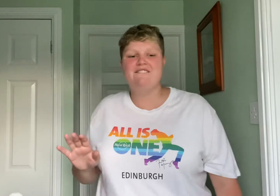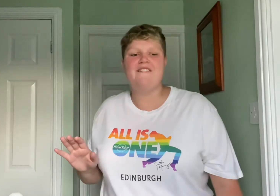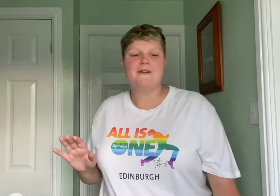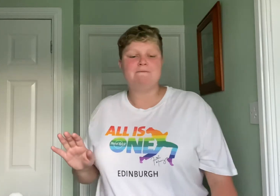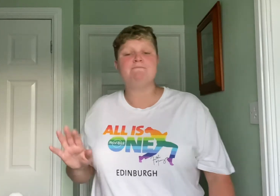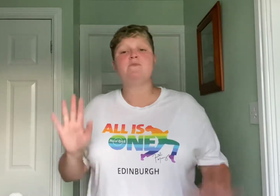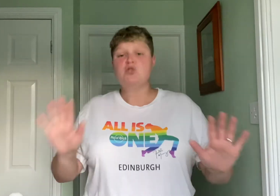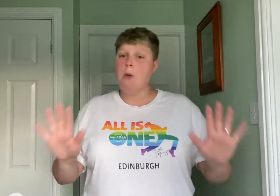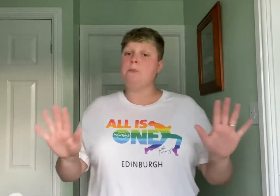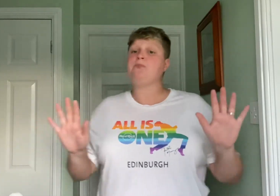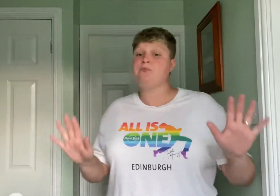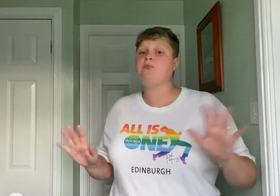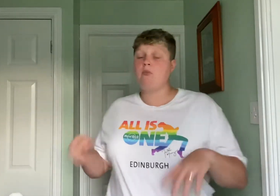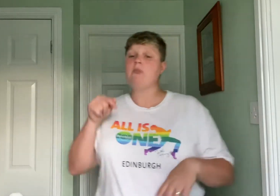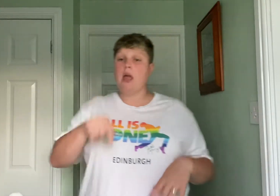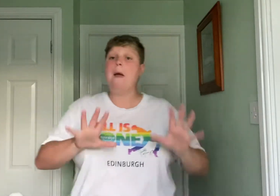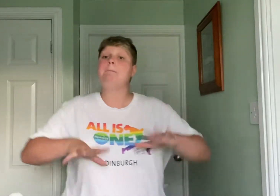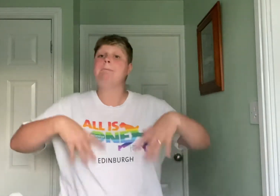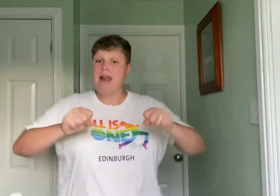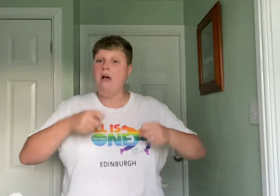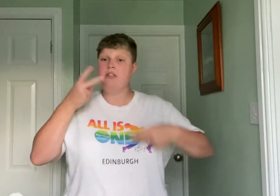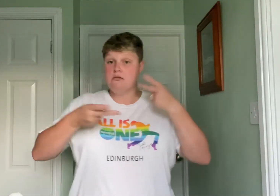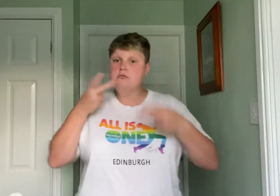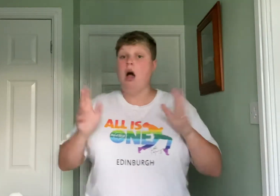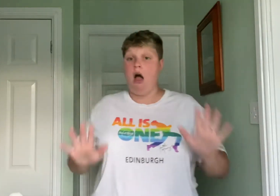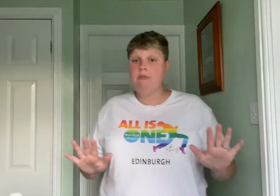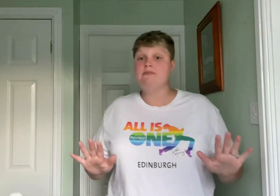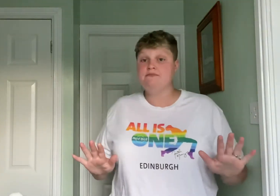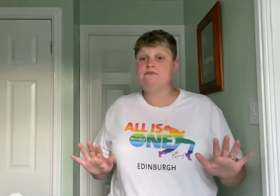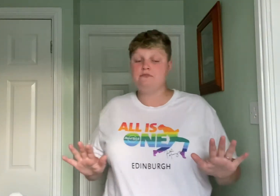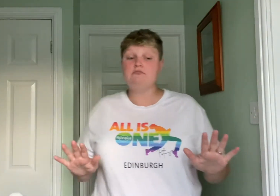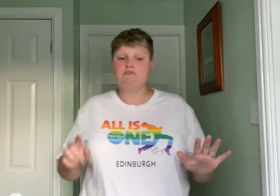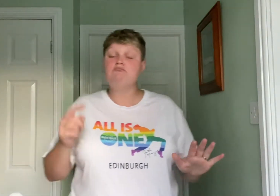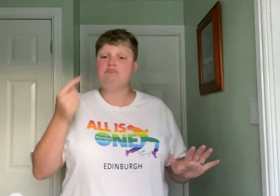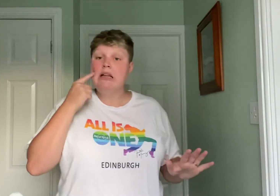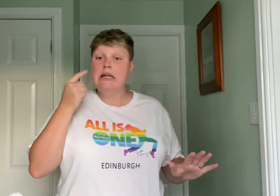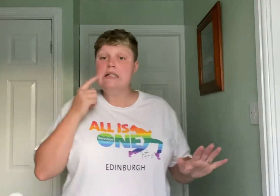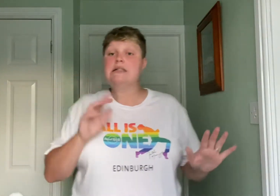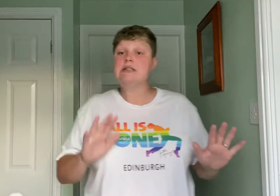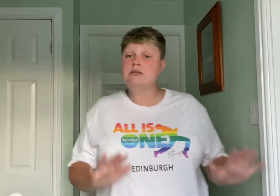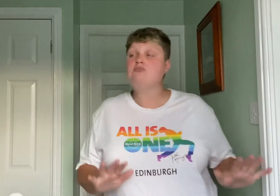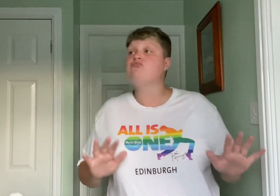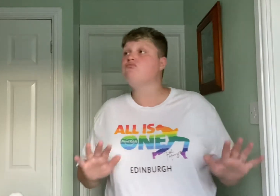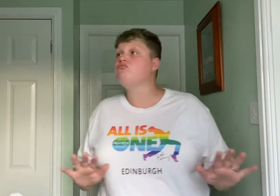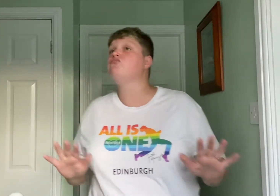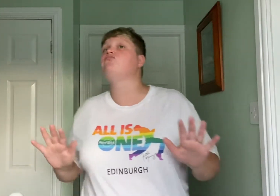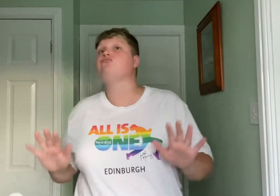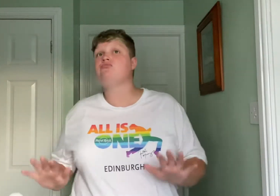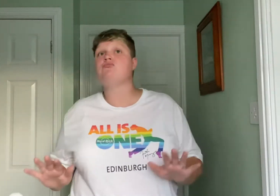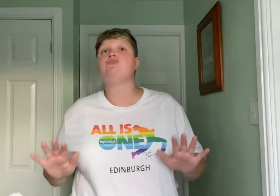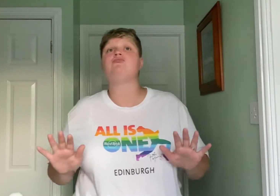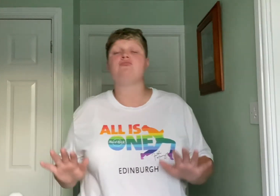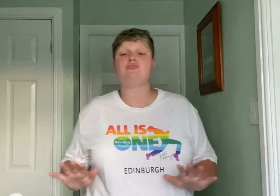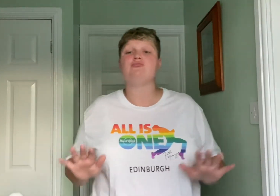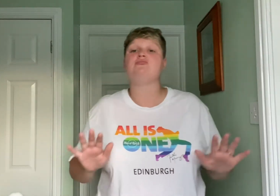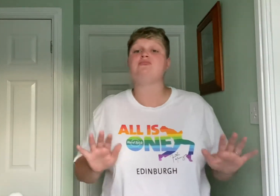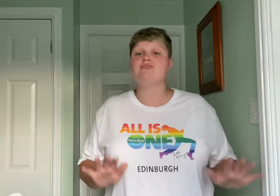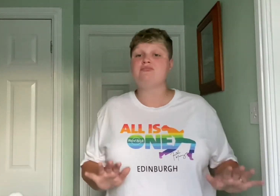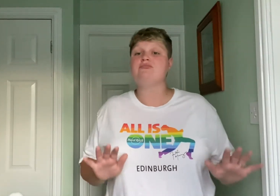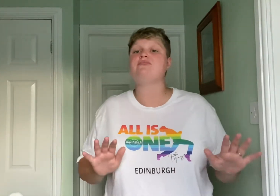Rough, I'm going to take the beginning of this song and do it easy, and then